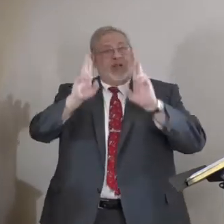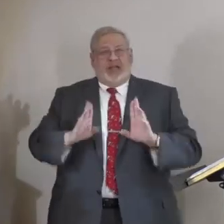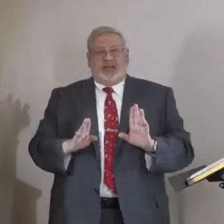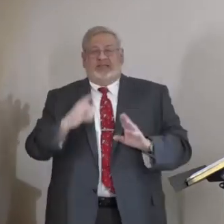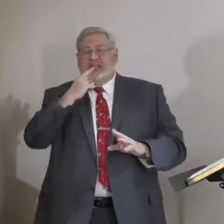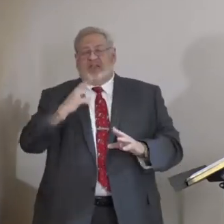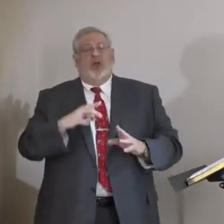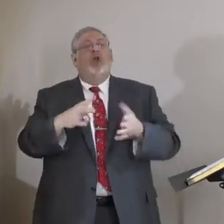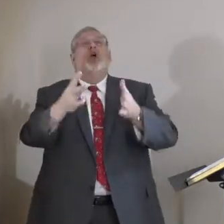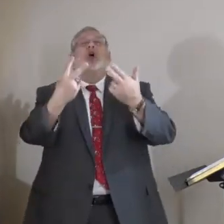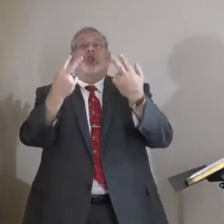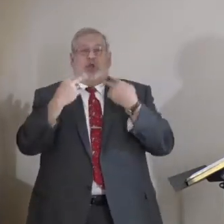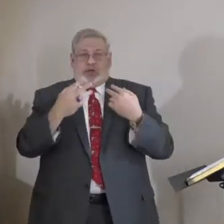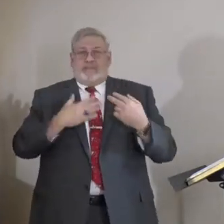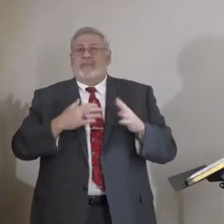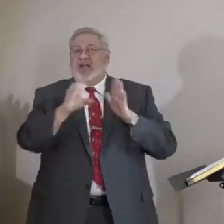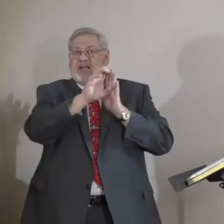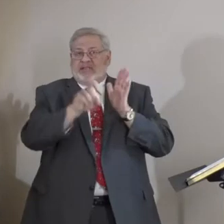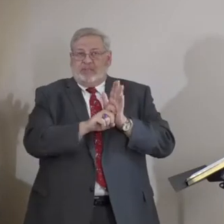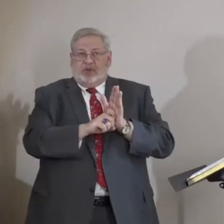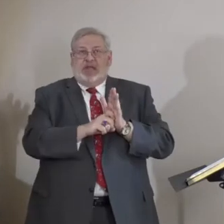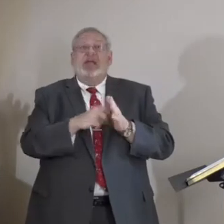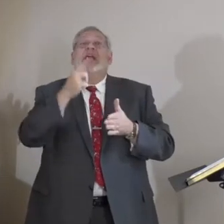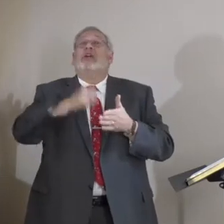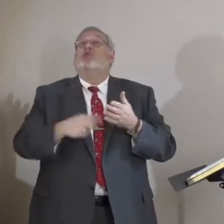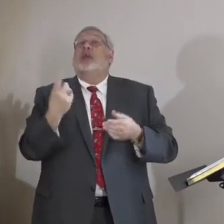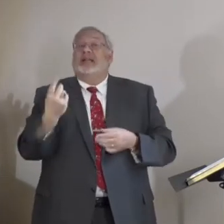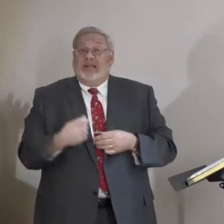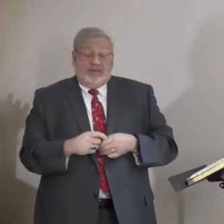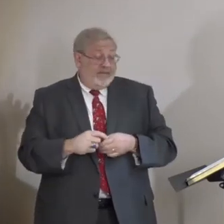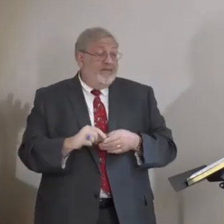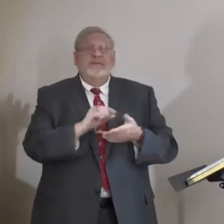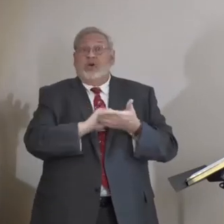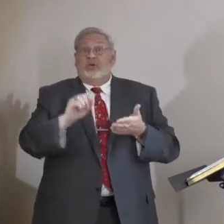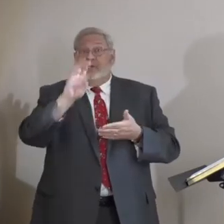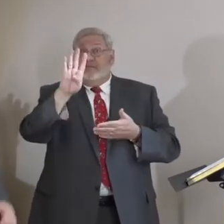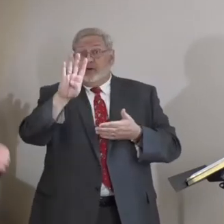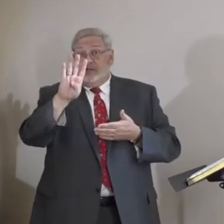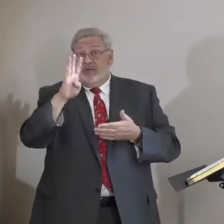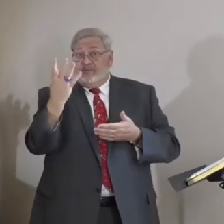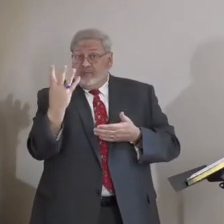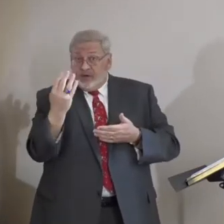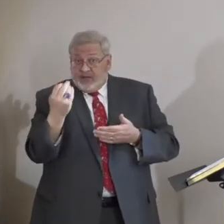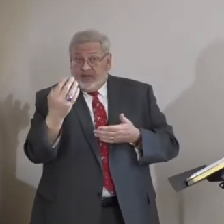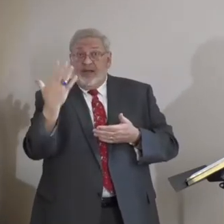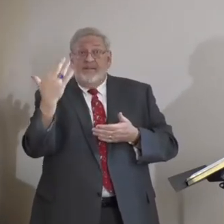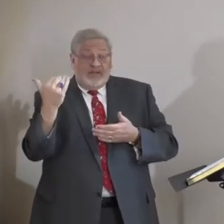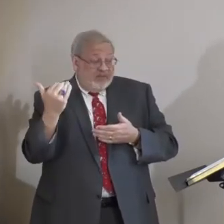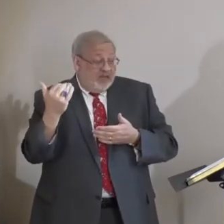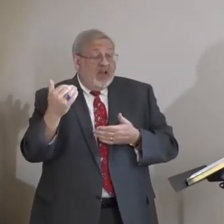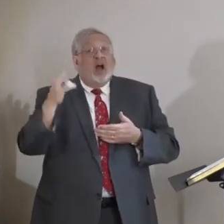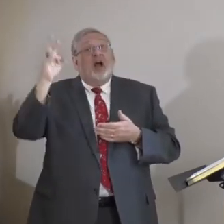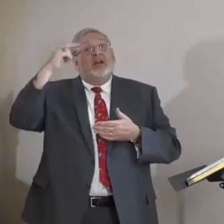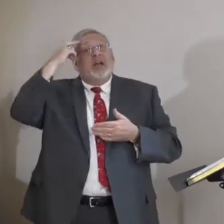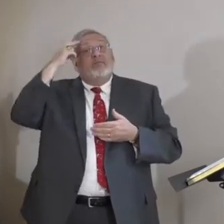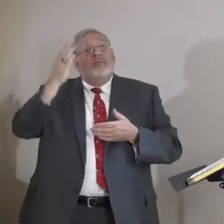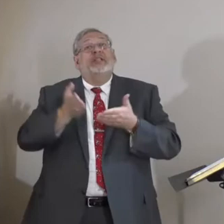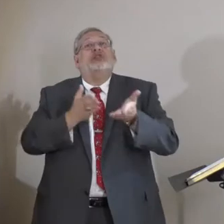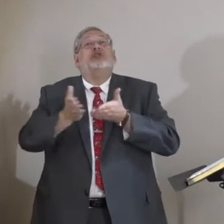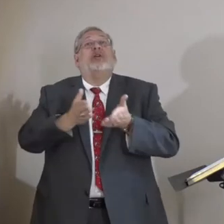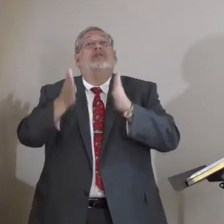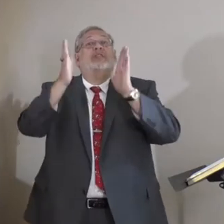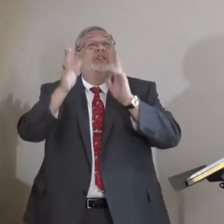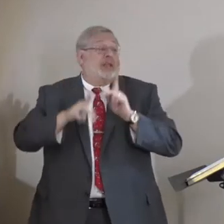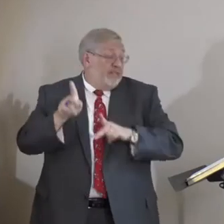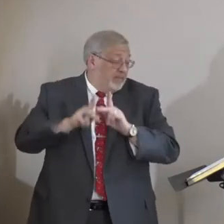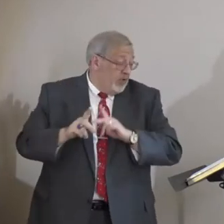Here's what I did. And the first thing we see in verses 14 and 15 is that governments exist to serve the people.